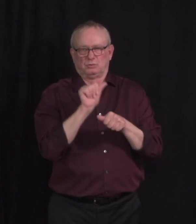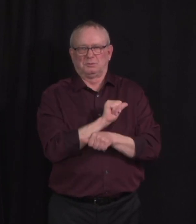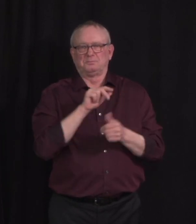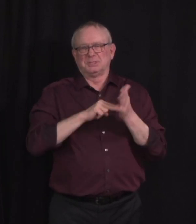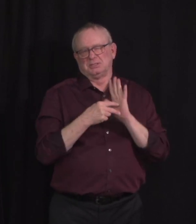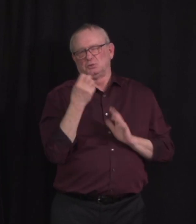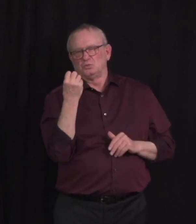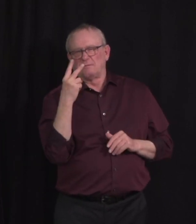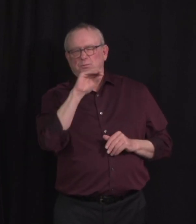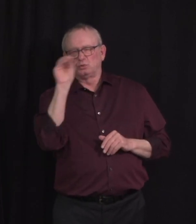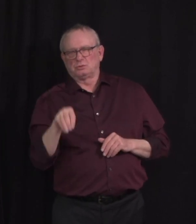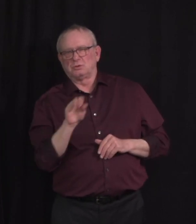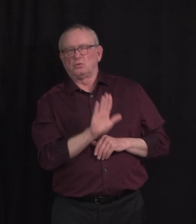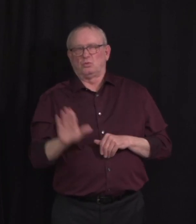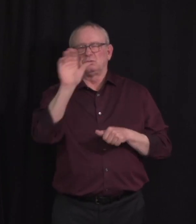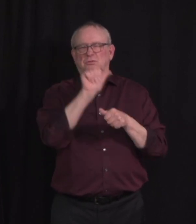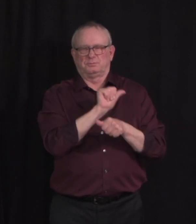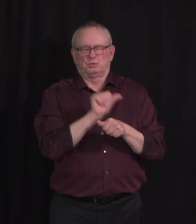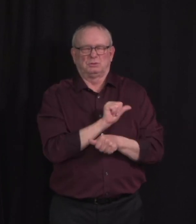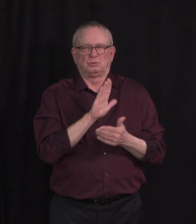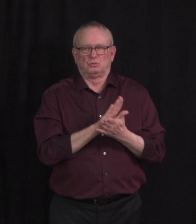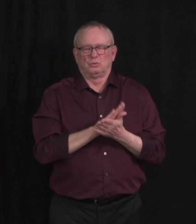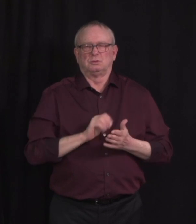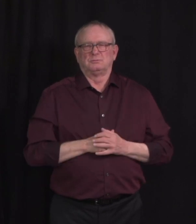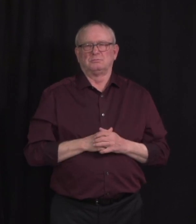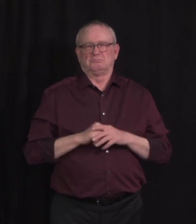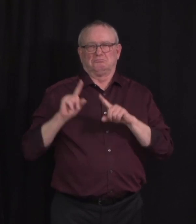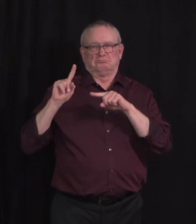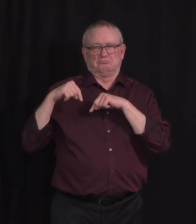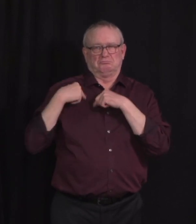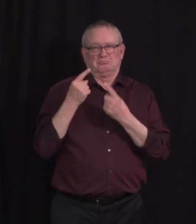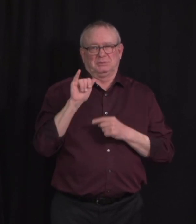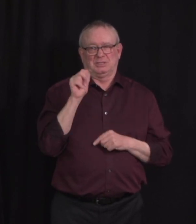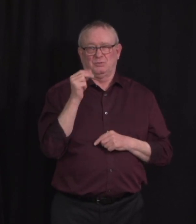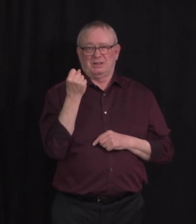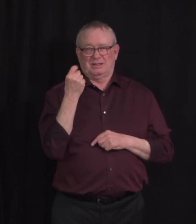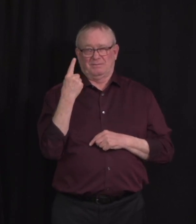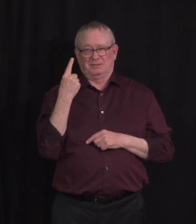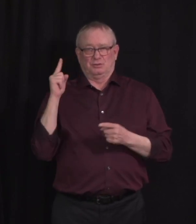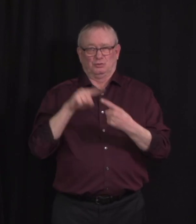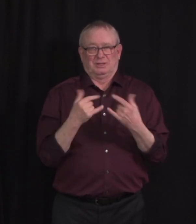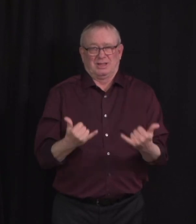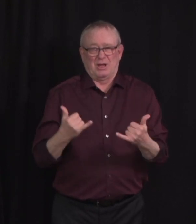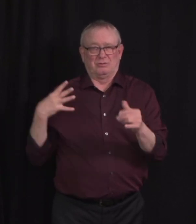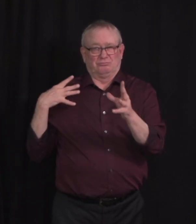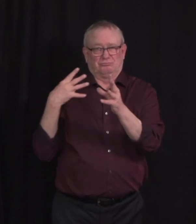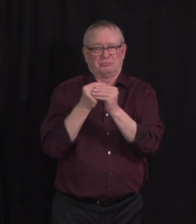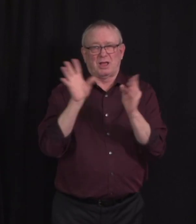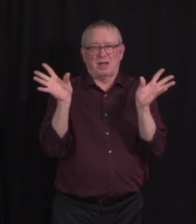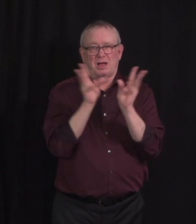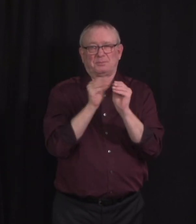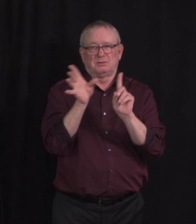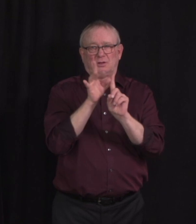province. Currently, these schools have a combined total of 1,199 cases since January